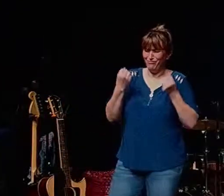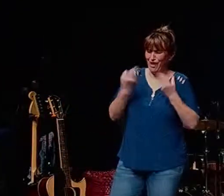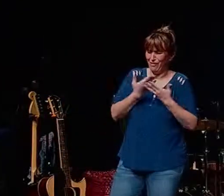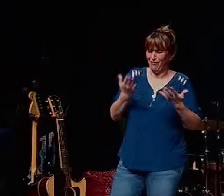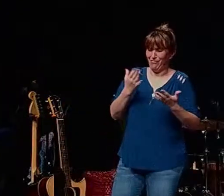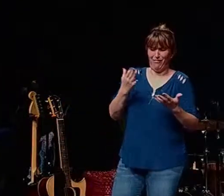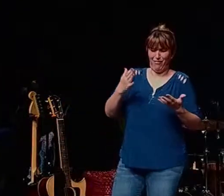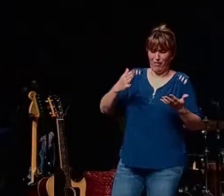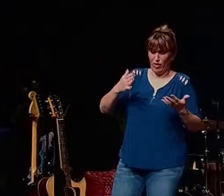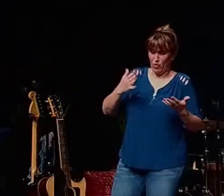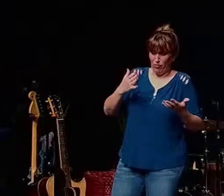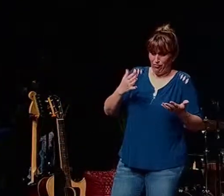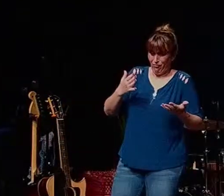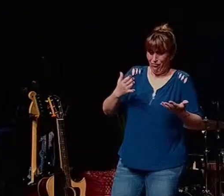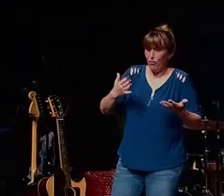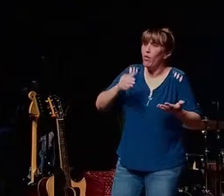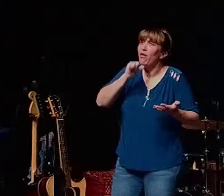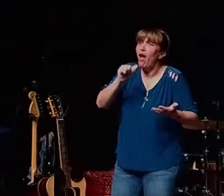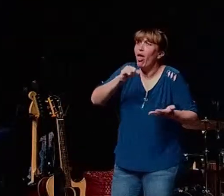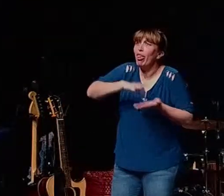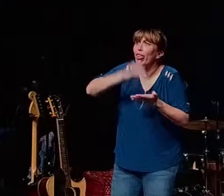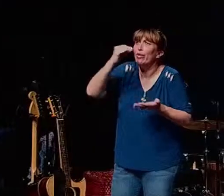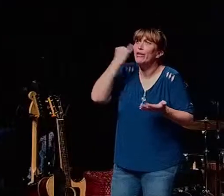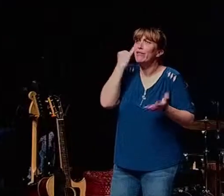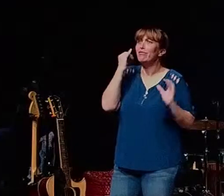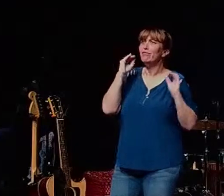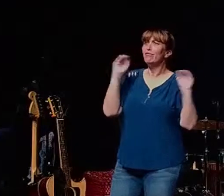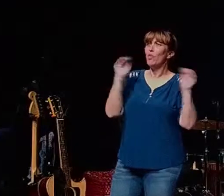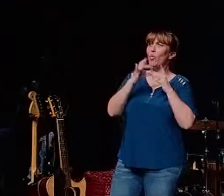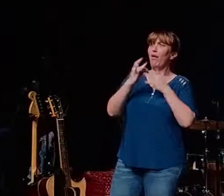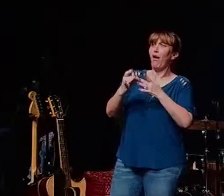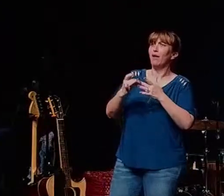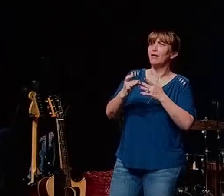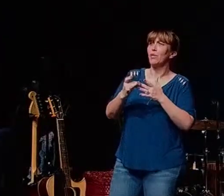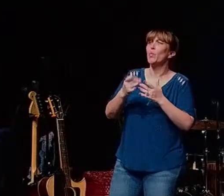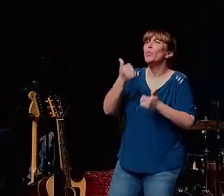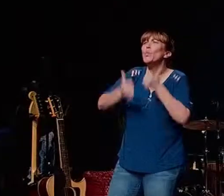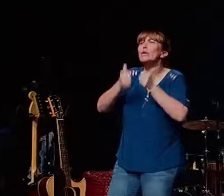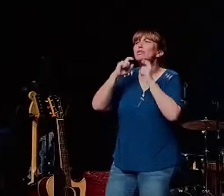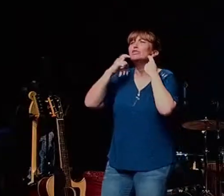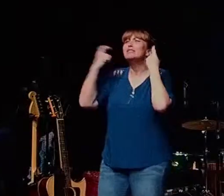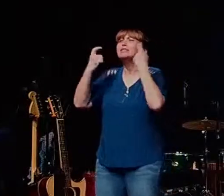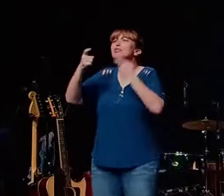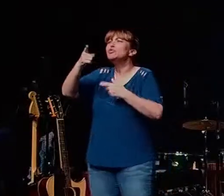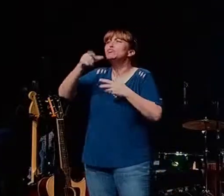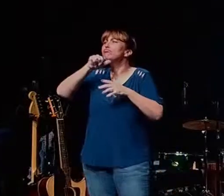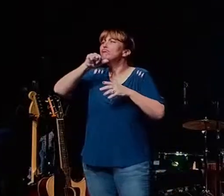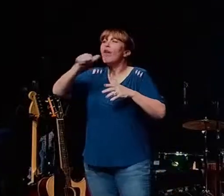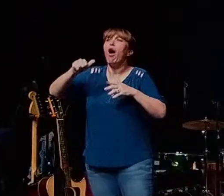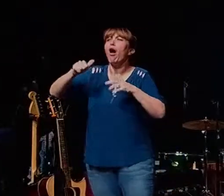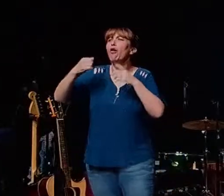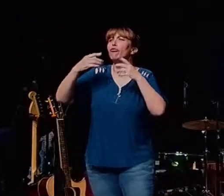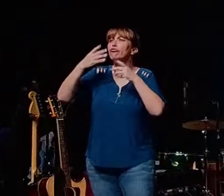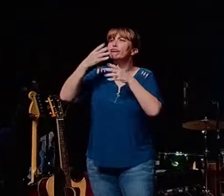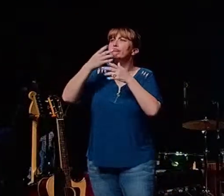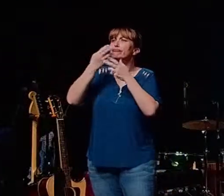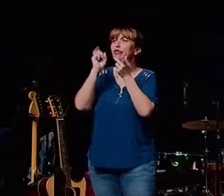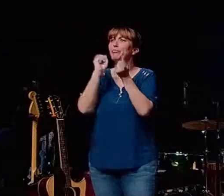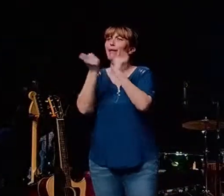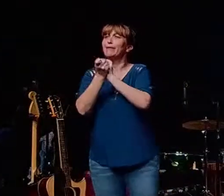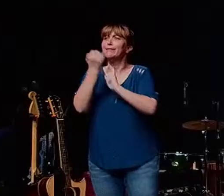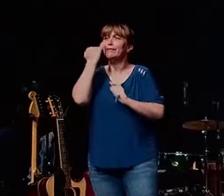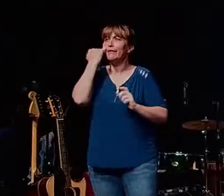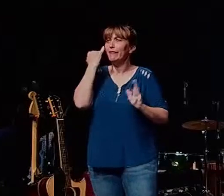what sins would have you not repented of right what changes you wouldn't have made